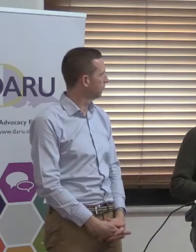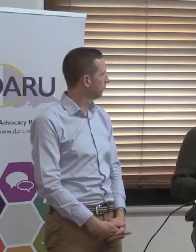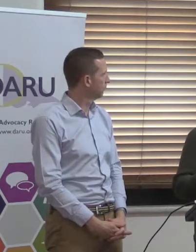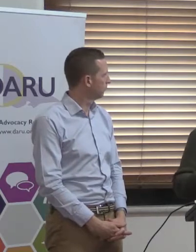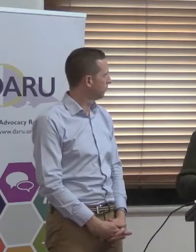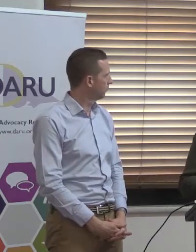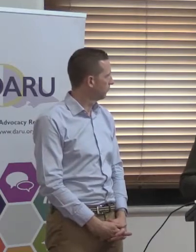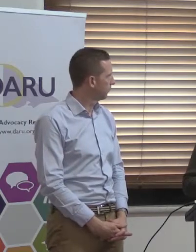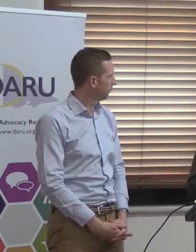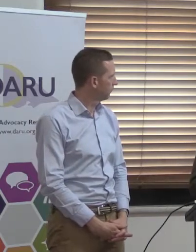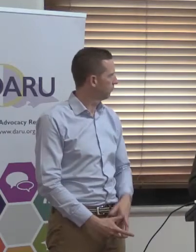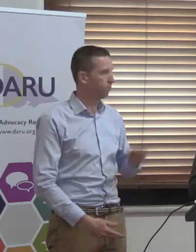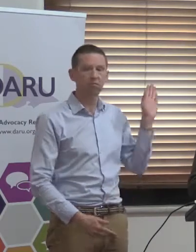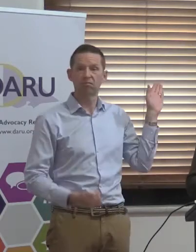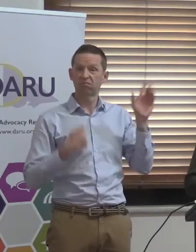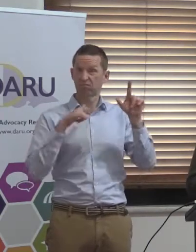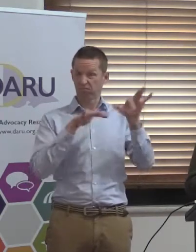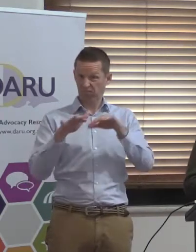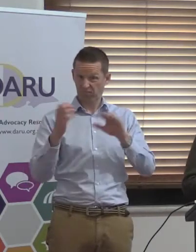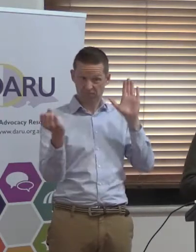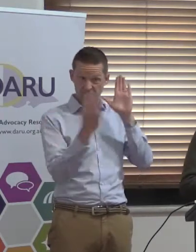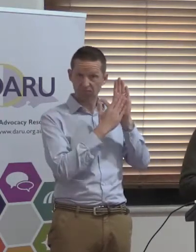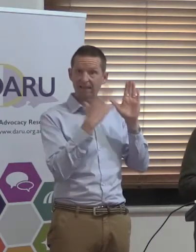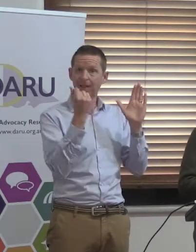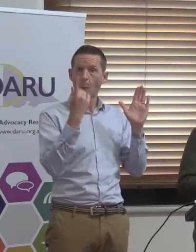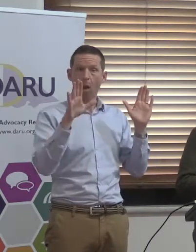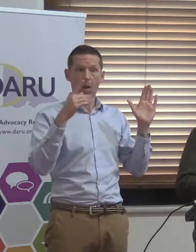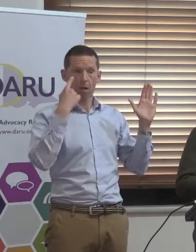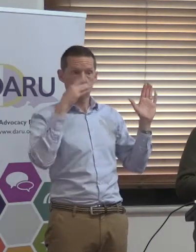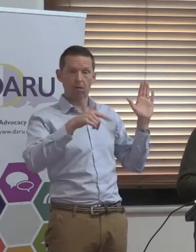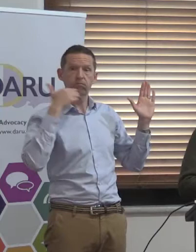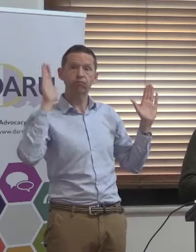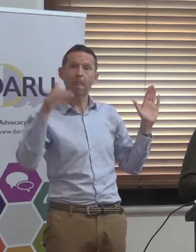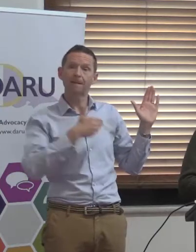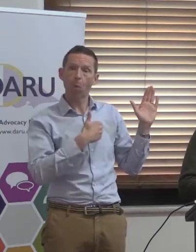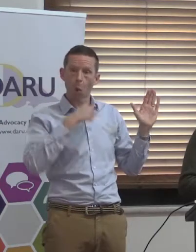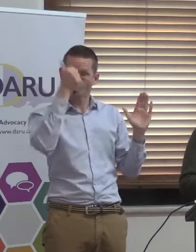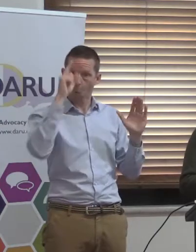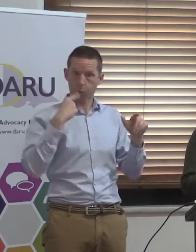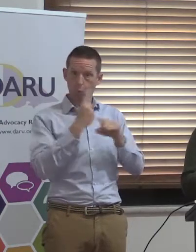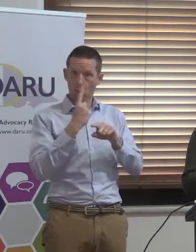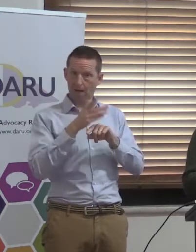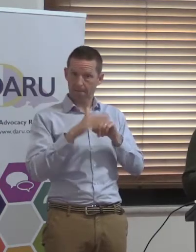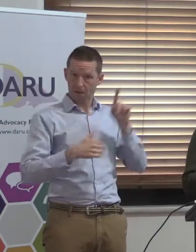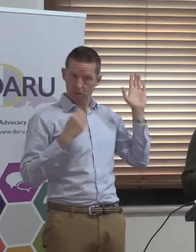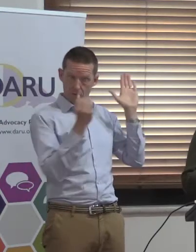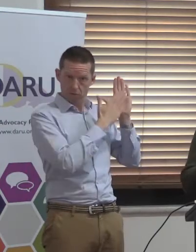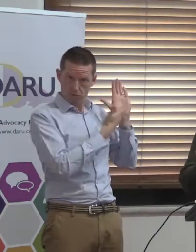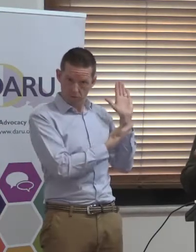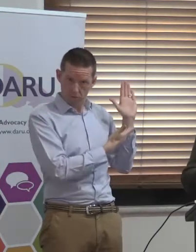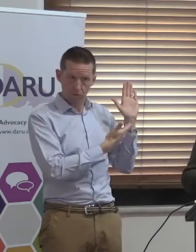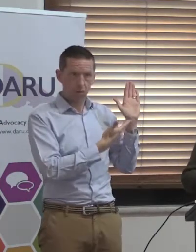Now, somebody out there may have already seen their session this morning, might already know about what we've been talking about. But the question is